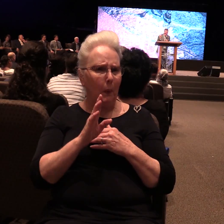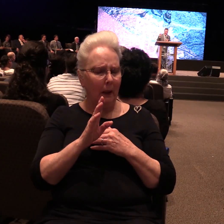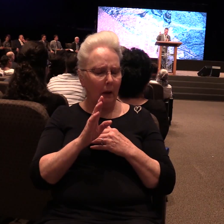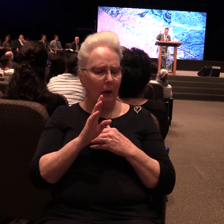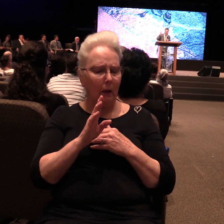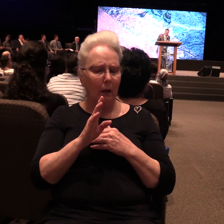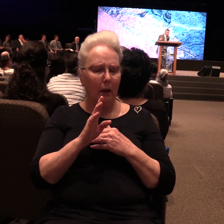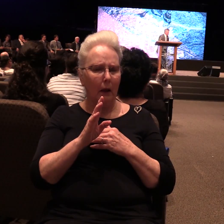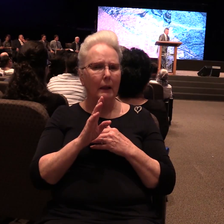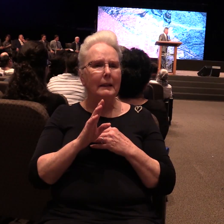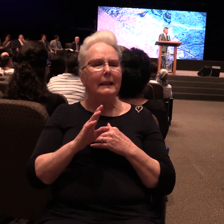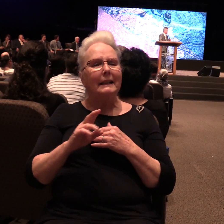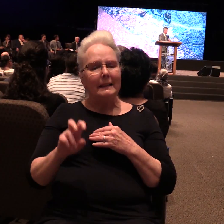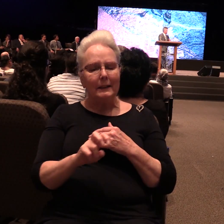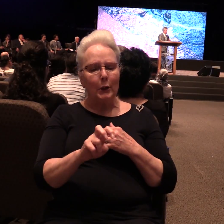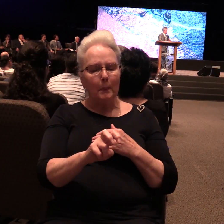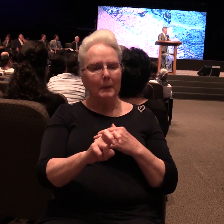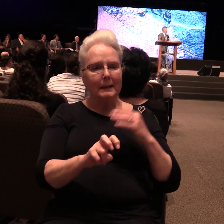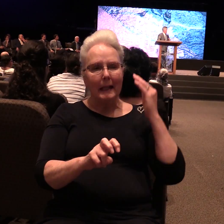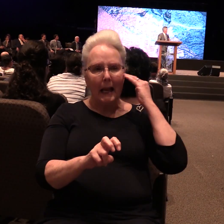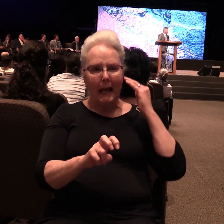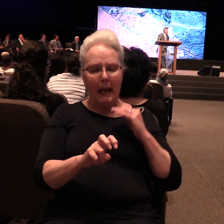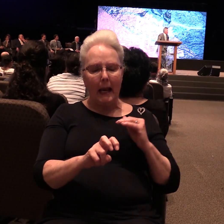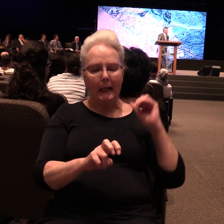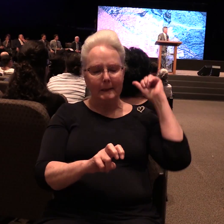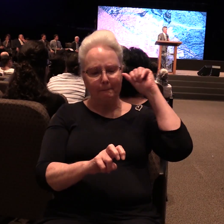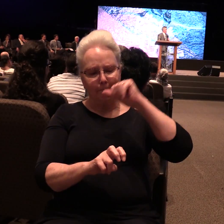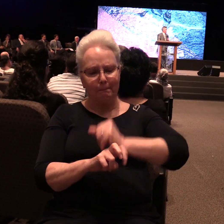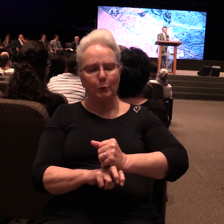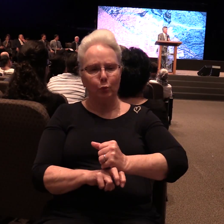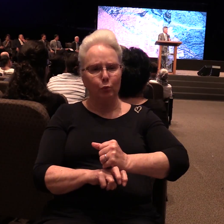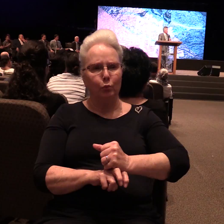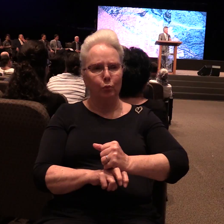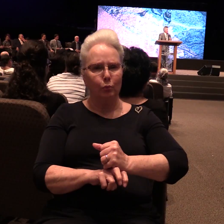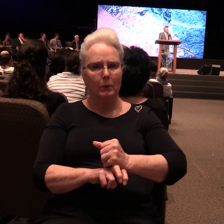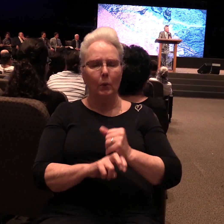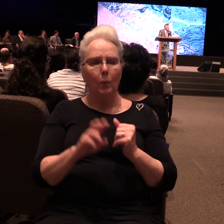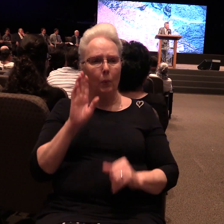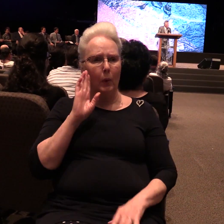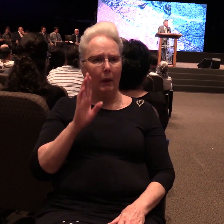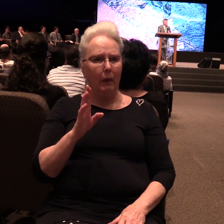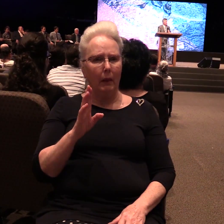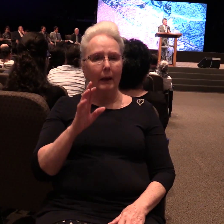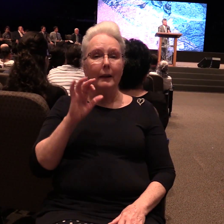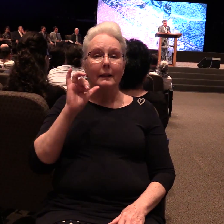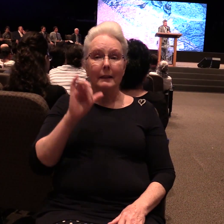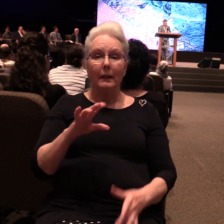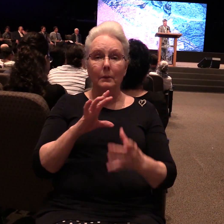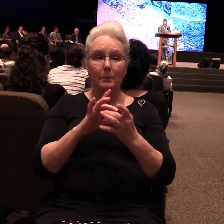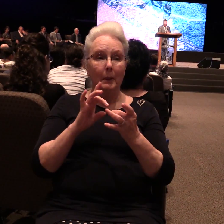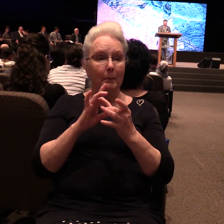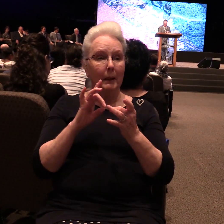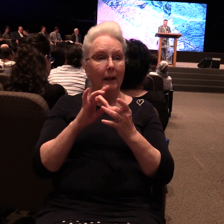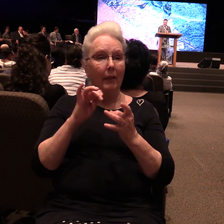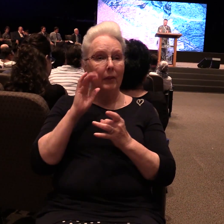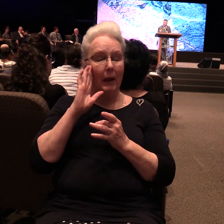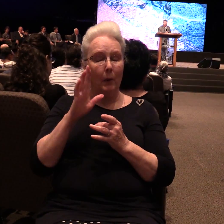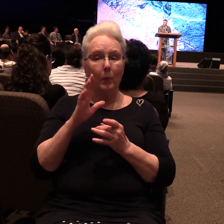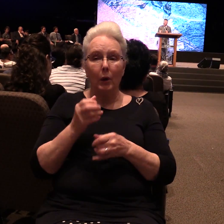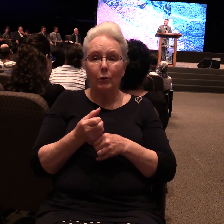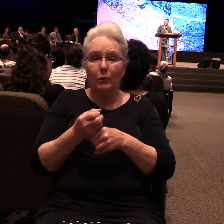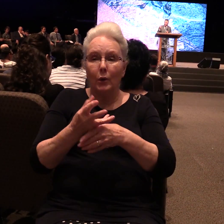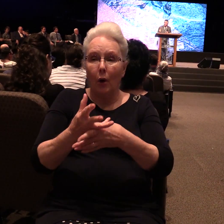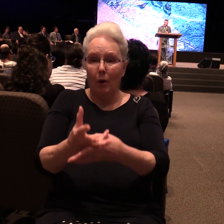the head of the serpent. A word of God that will bring order to the disorder of her life.